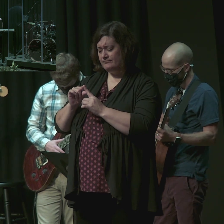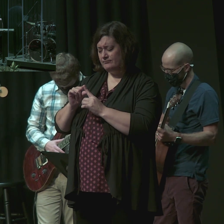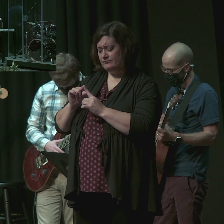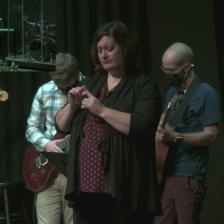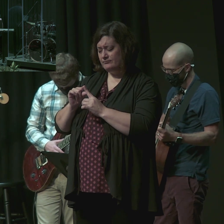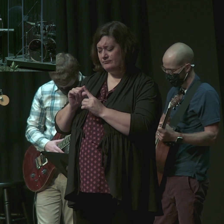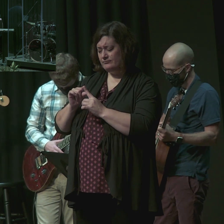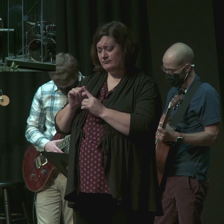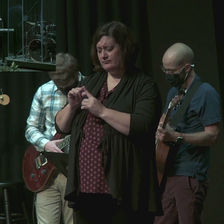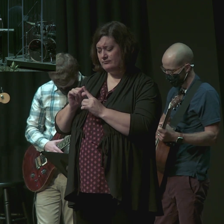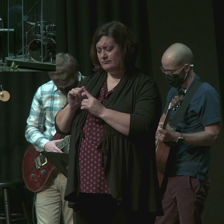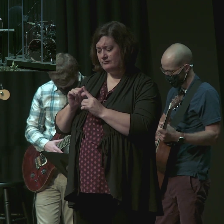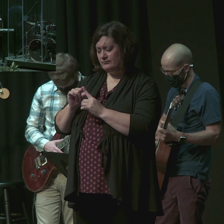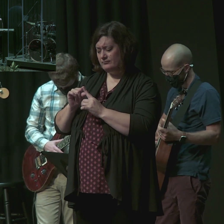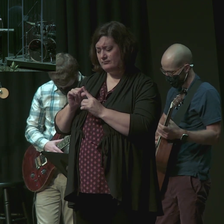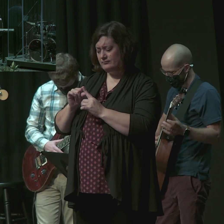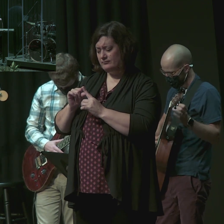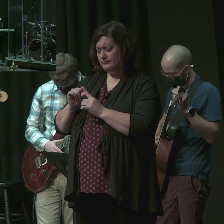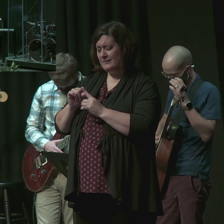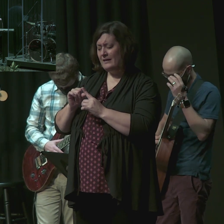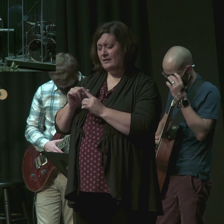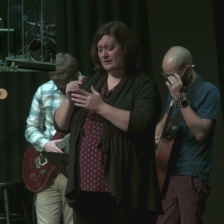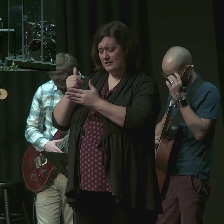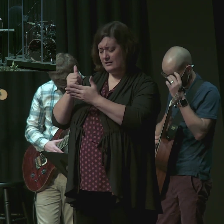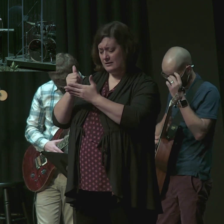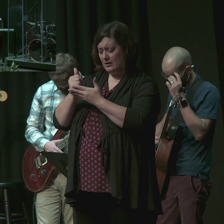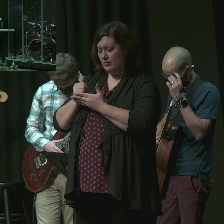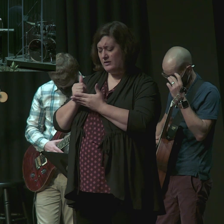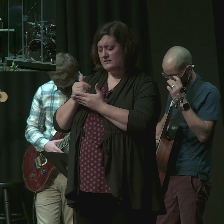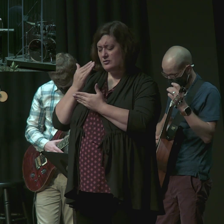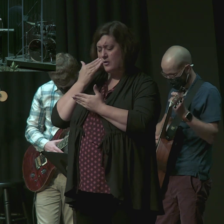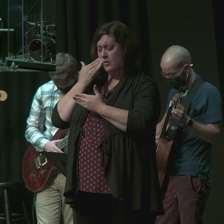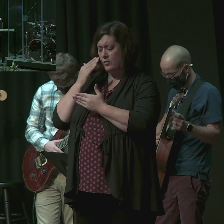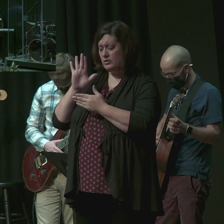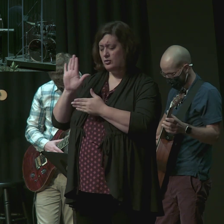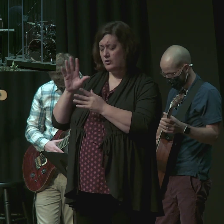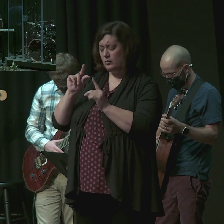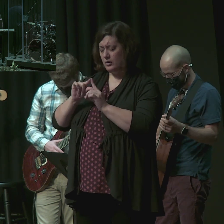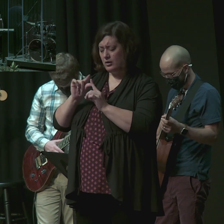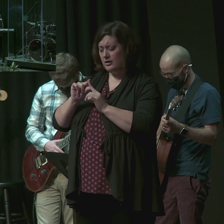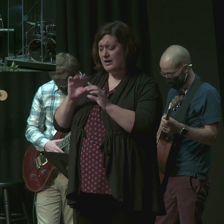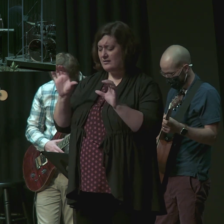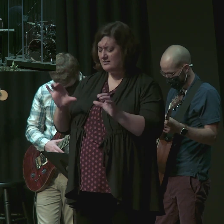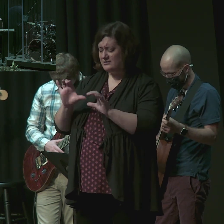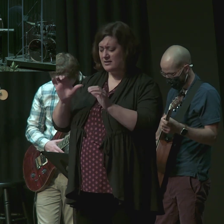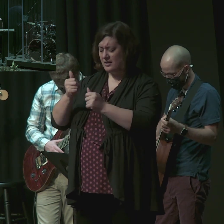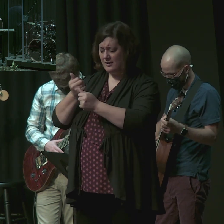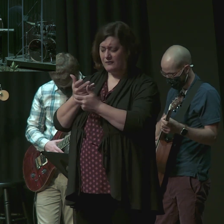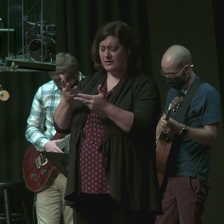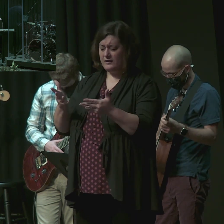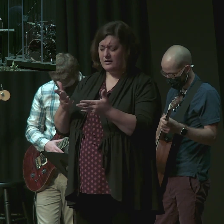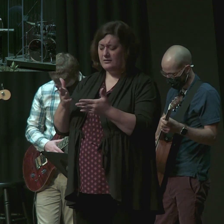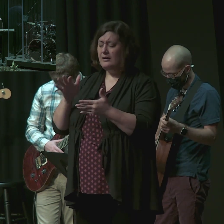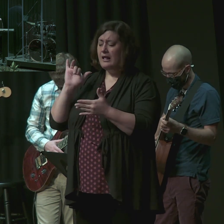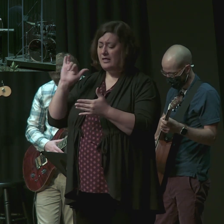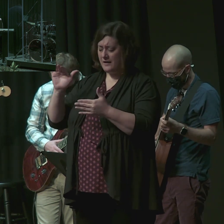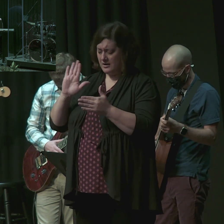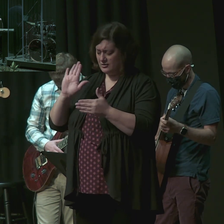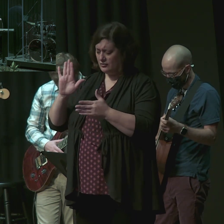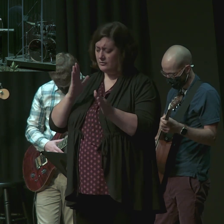ministries be able to say the word has done it all for this is your plan this